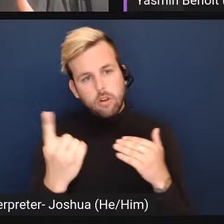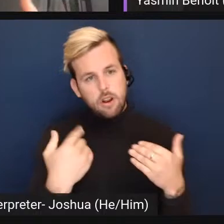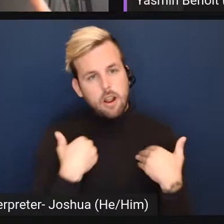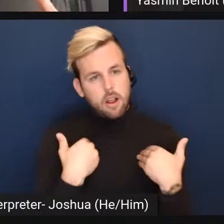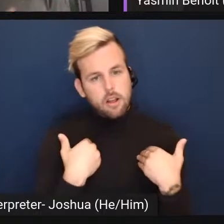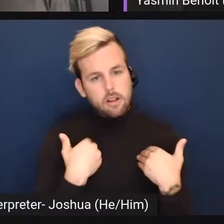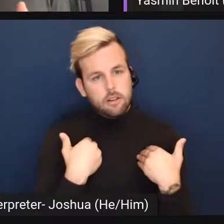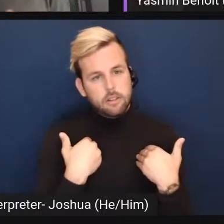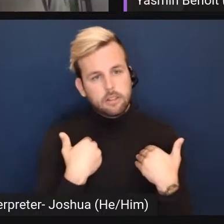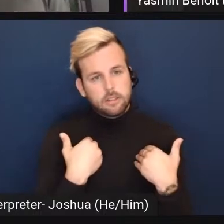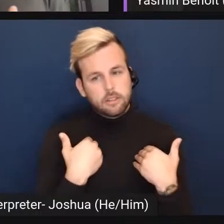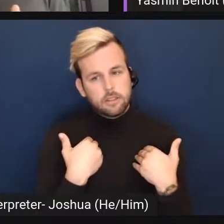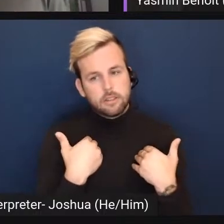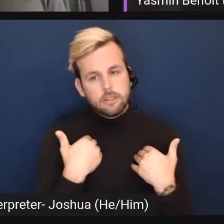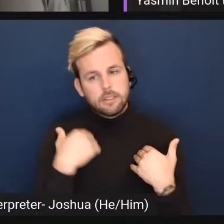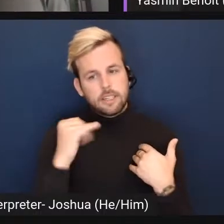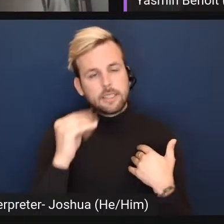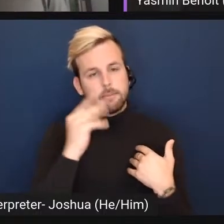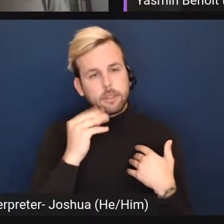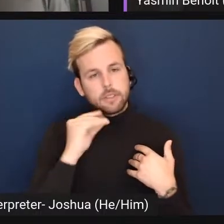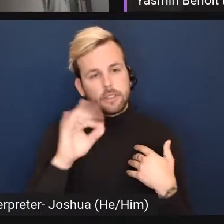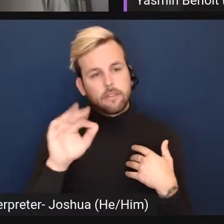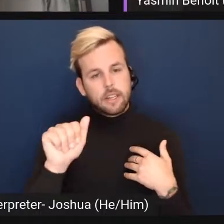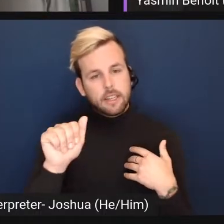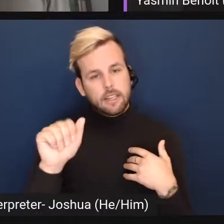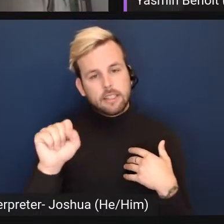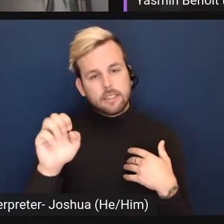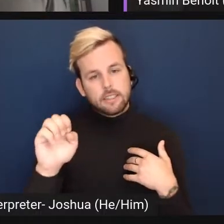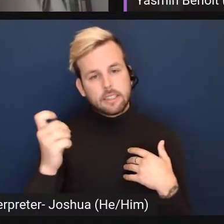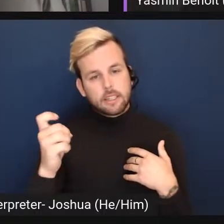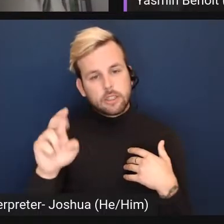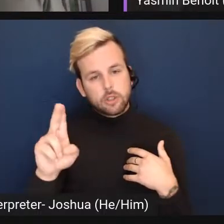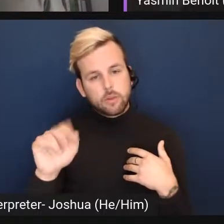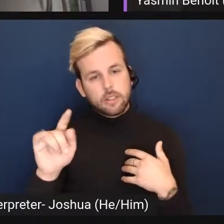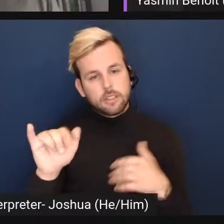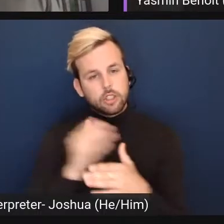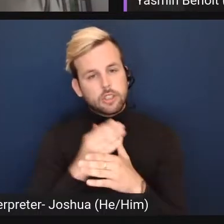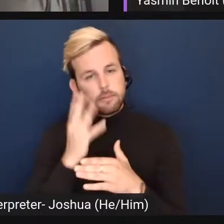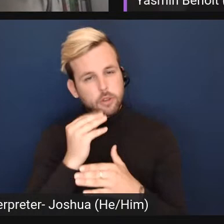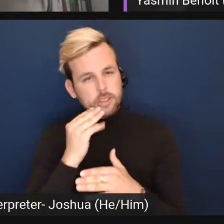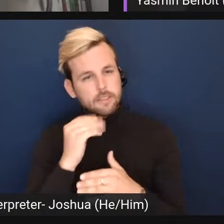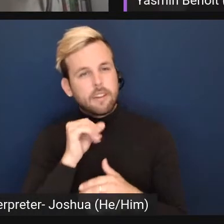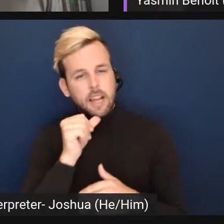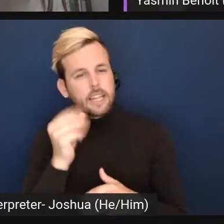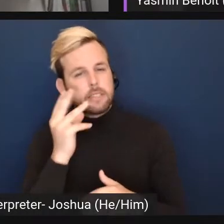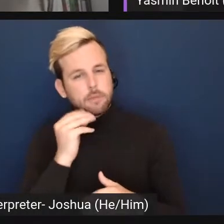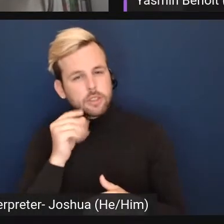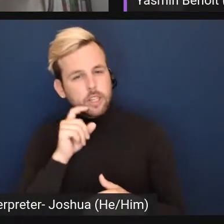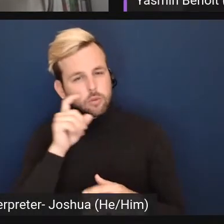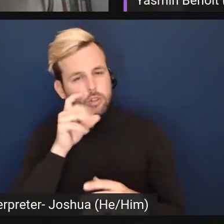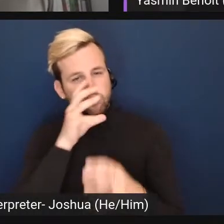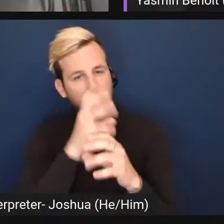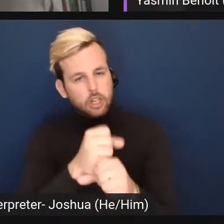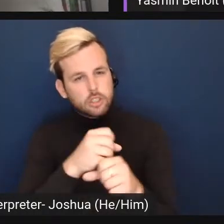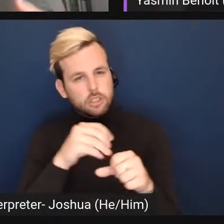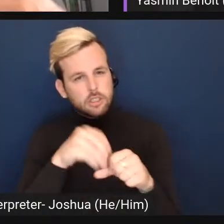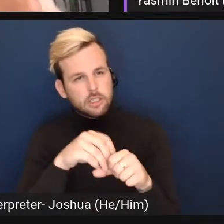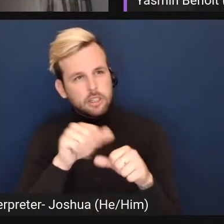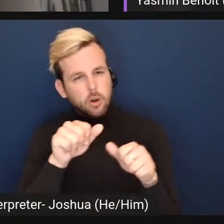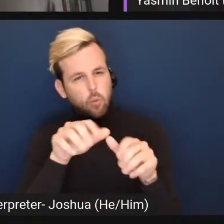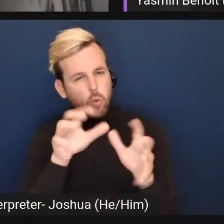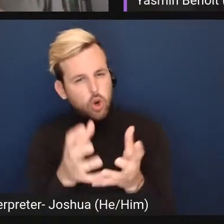the shared experience of asexuality, that is the shared experience of not experiencing sexual attraction in a world that